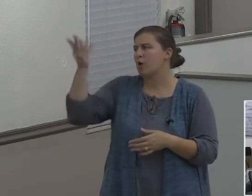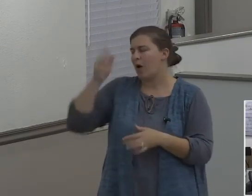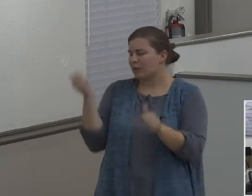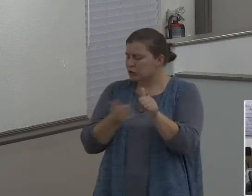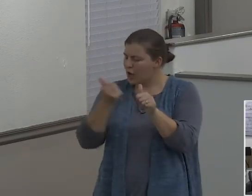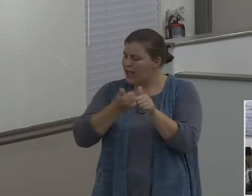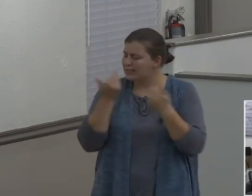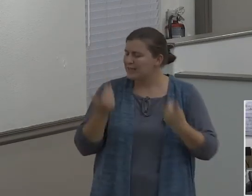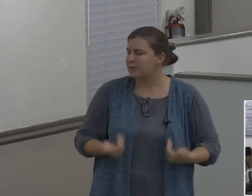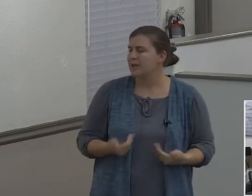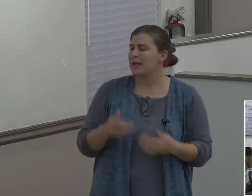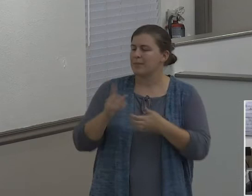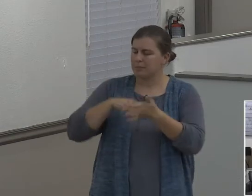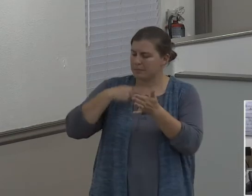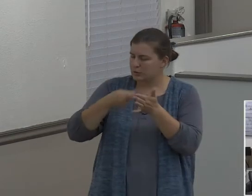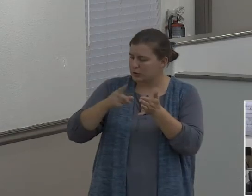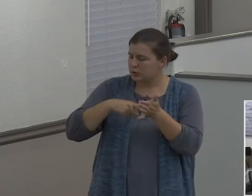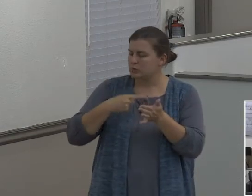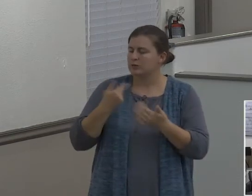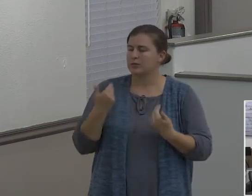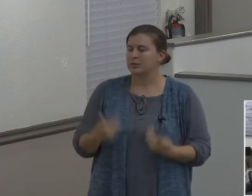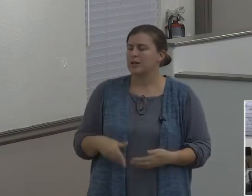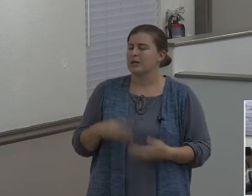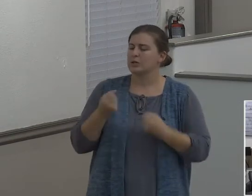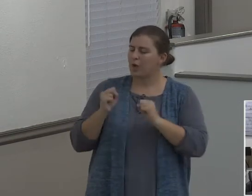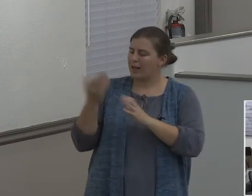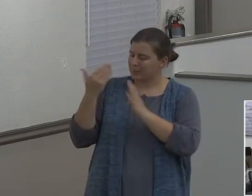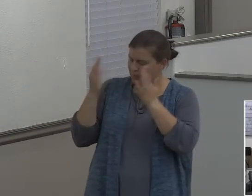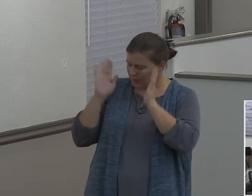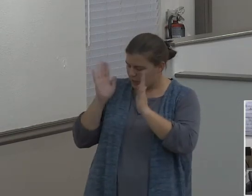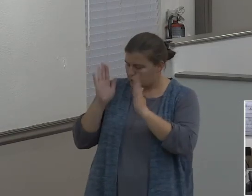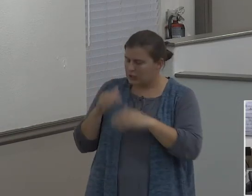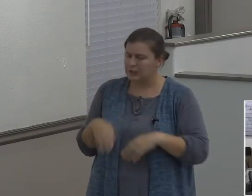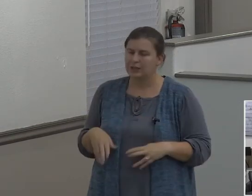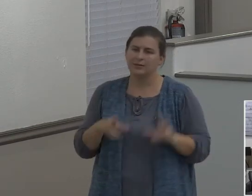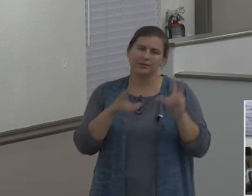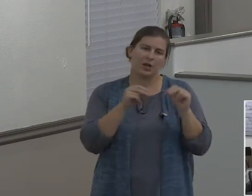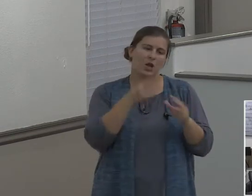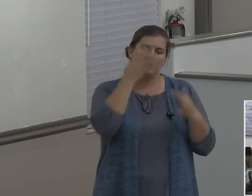with me and trying to get my attention. Nope. Didn't happen.